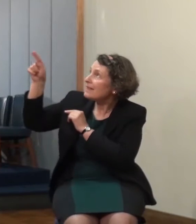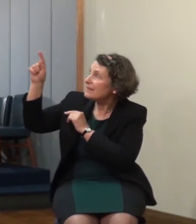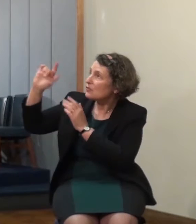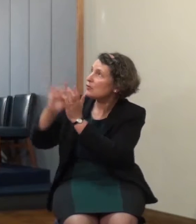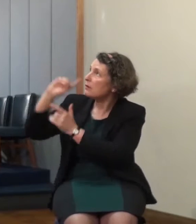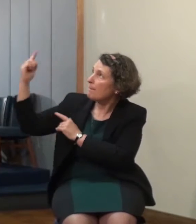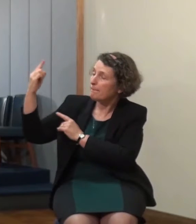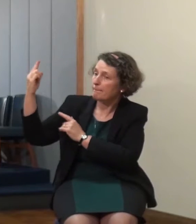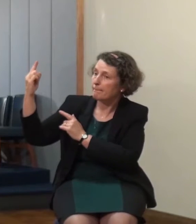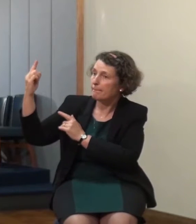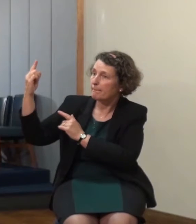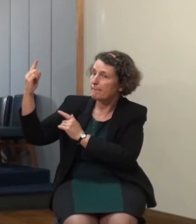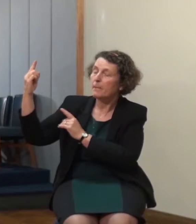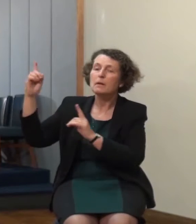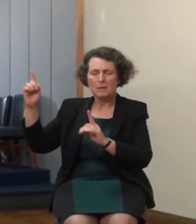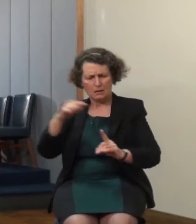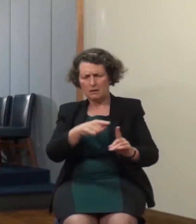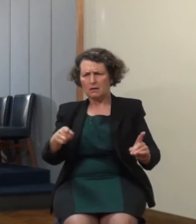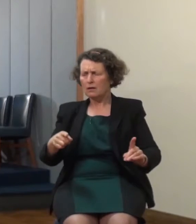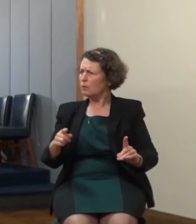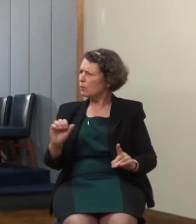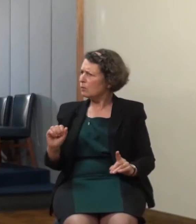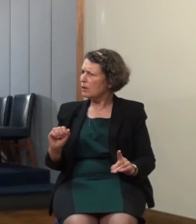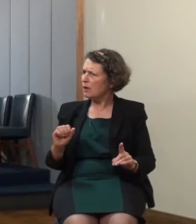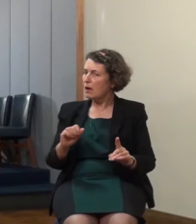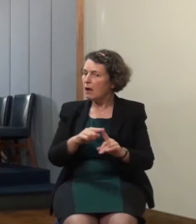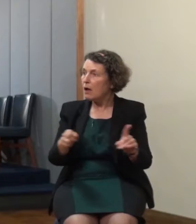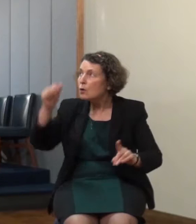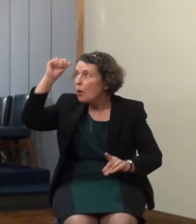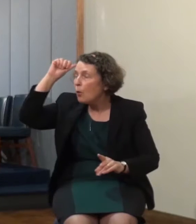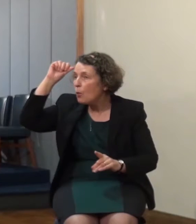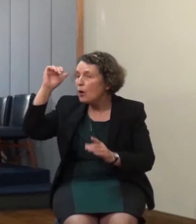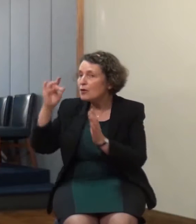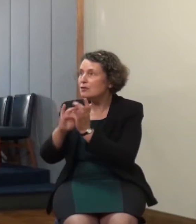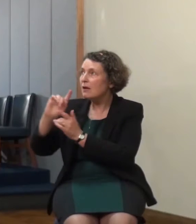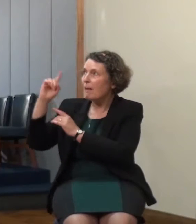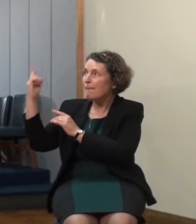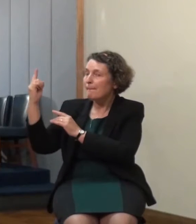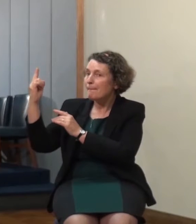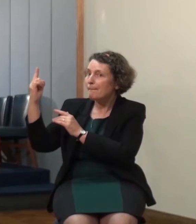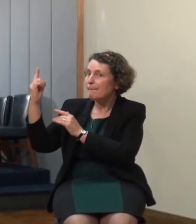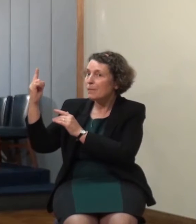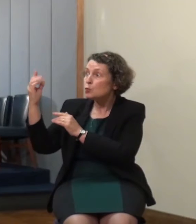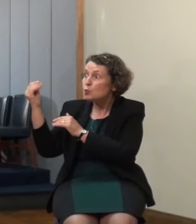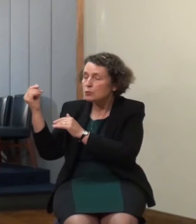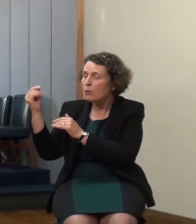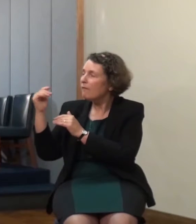they knew that he wouldn't come for a long time the apostle Paul is